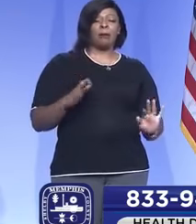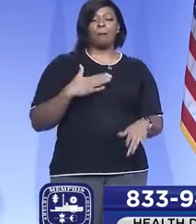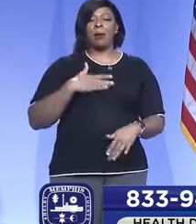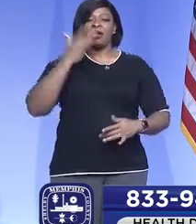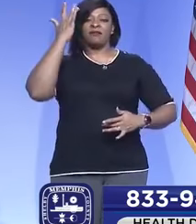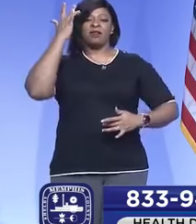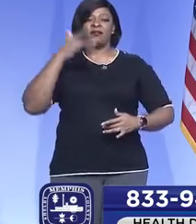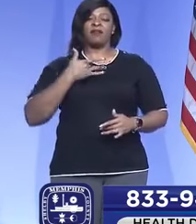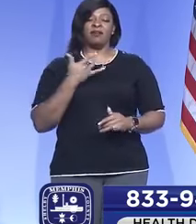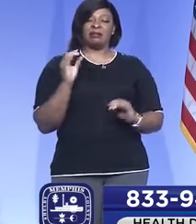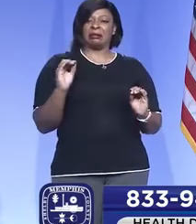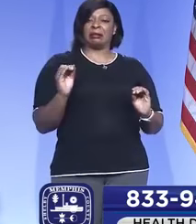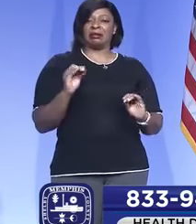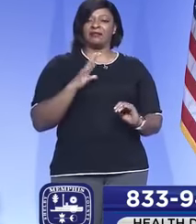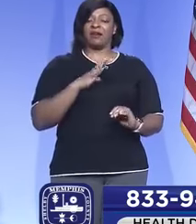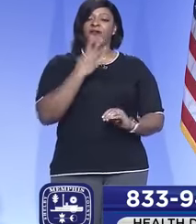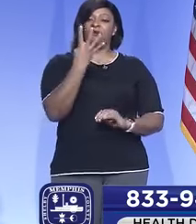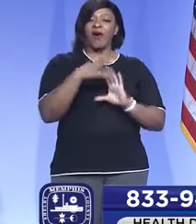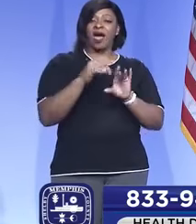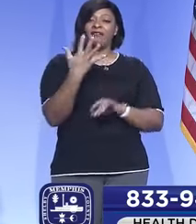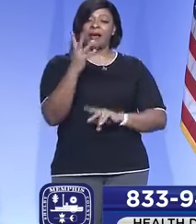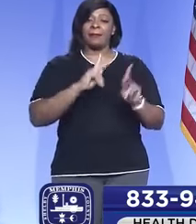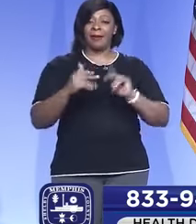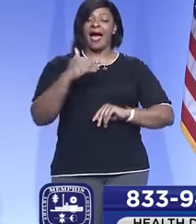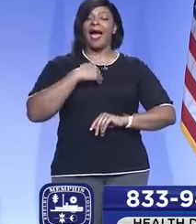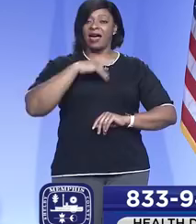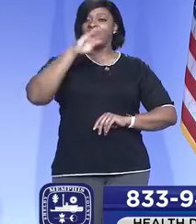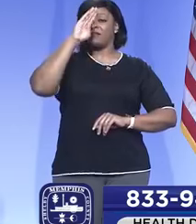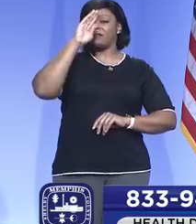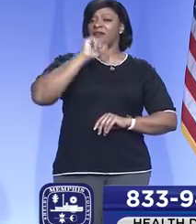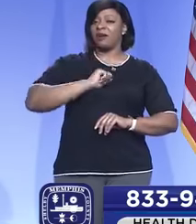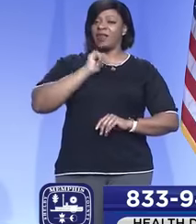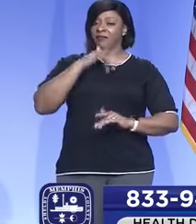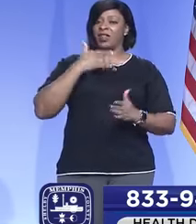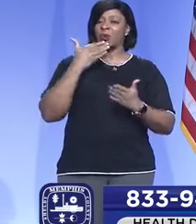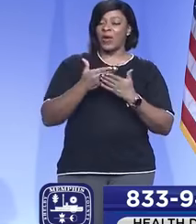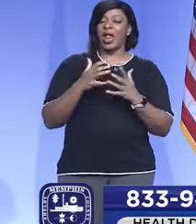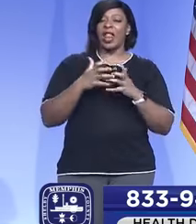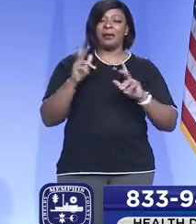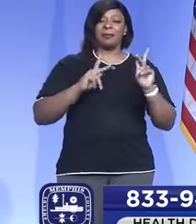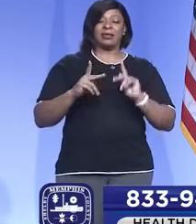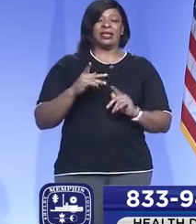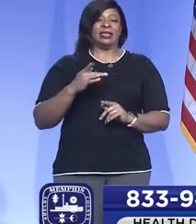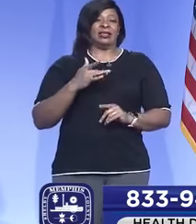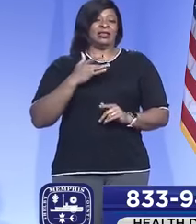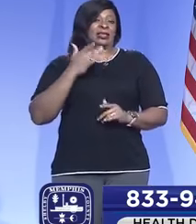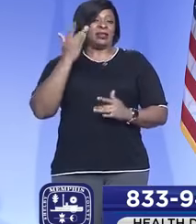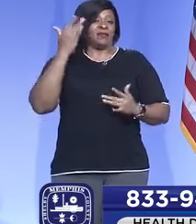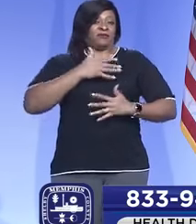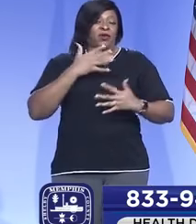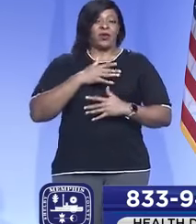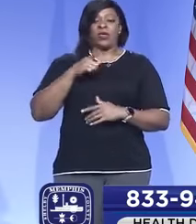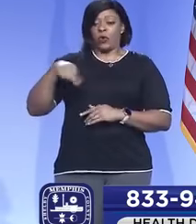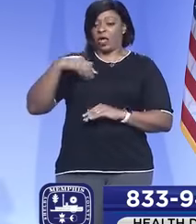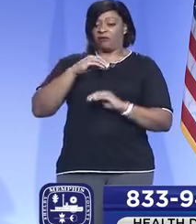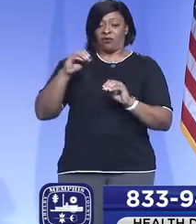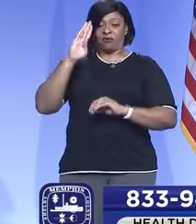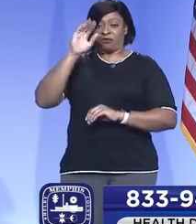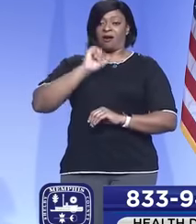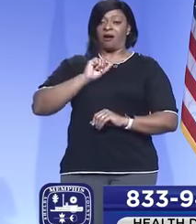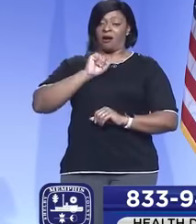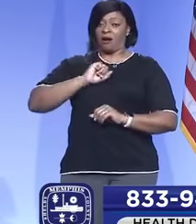four out of five people actually have symptoms. I think there's a lot of fear of the asymptomatic spreaders, but that's one out of five.